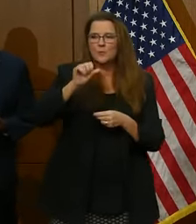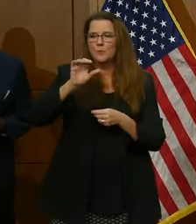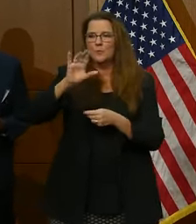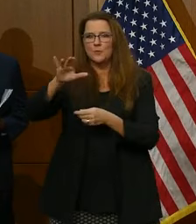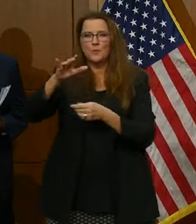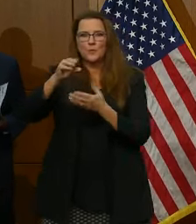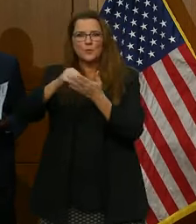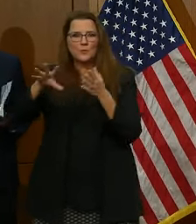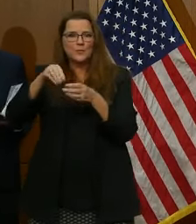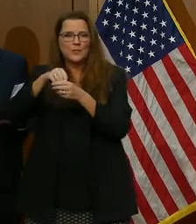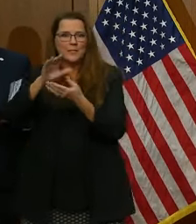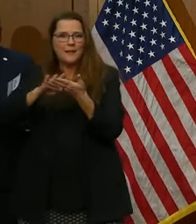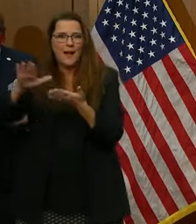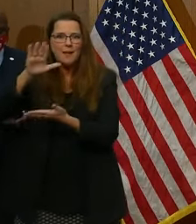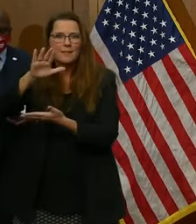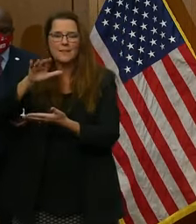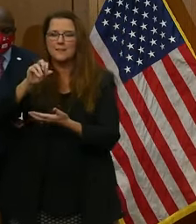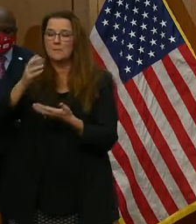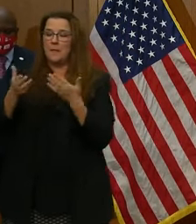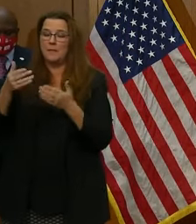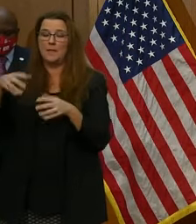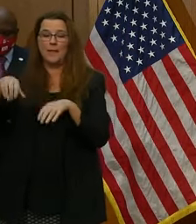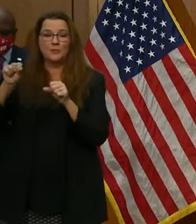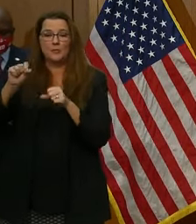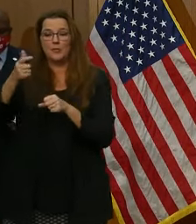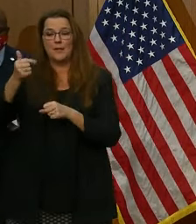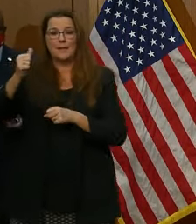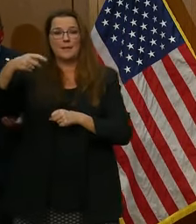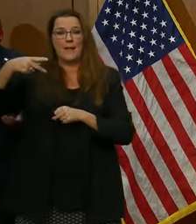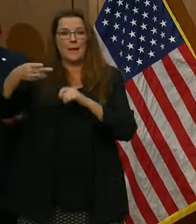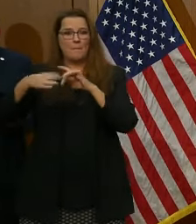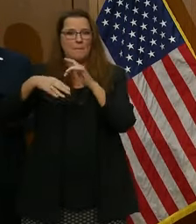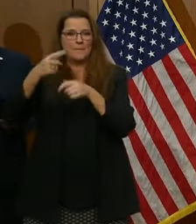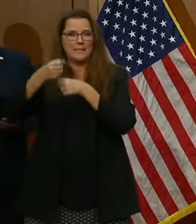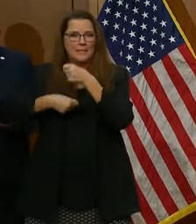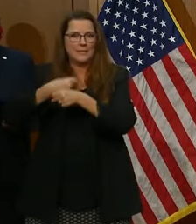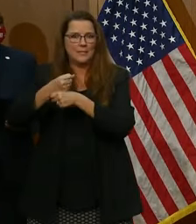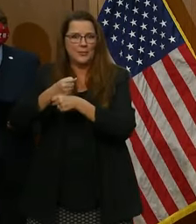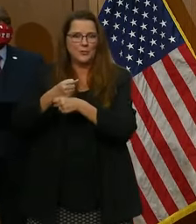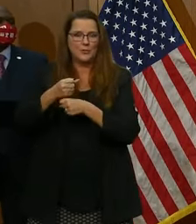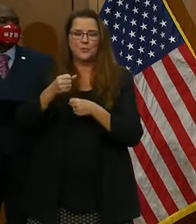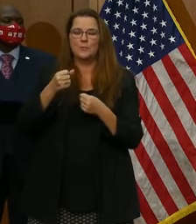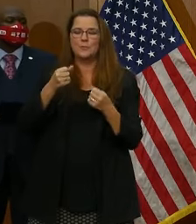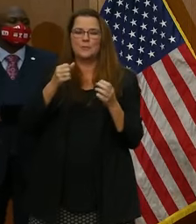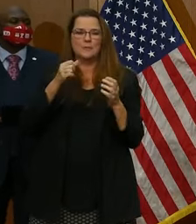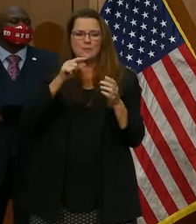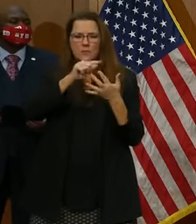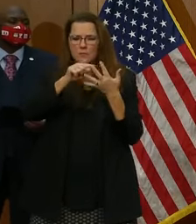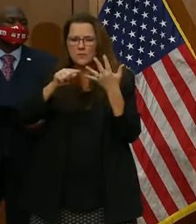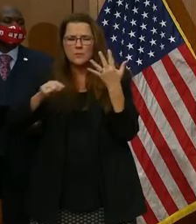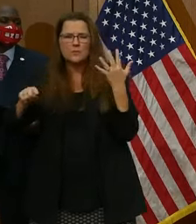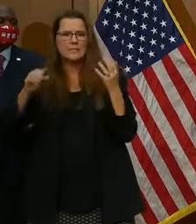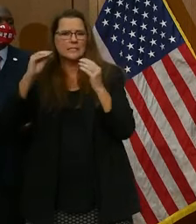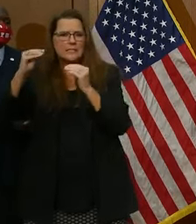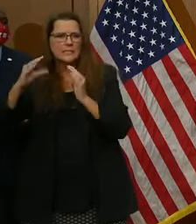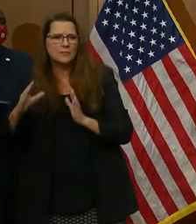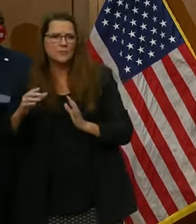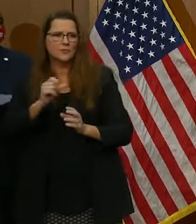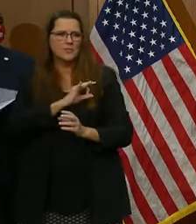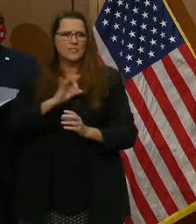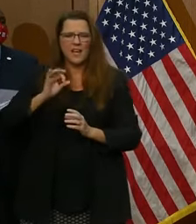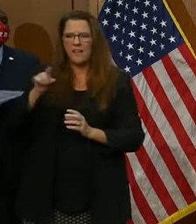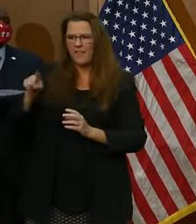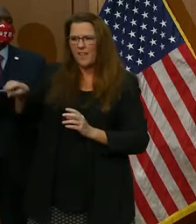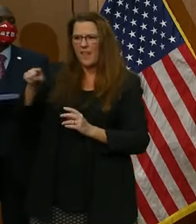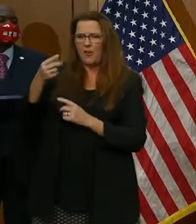gap year or looking for that trade job to support his or her future, the teachers and staff that are truly the heroes